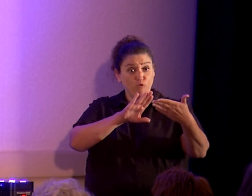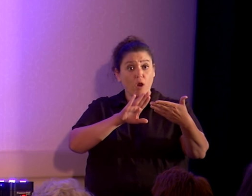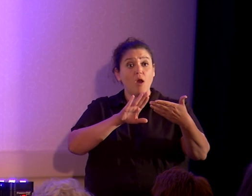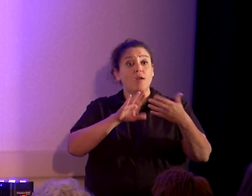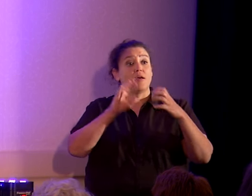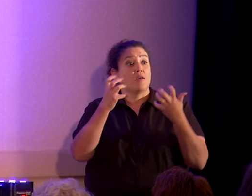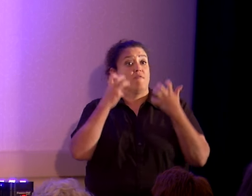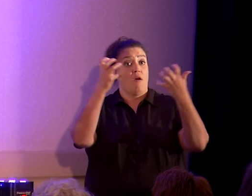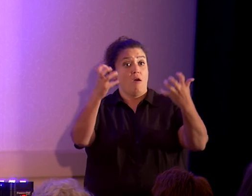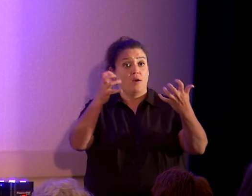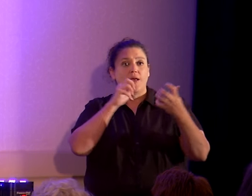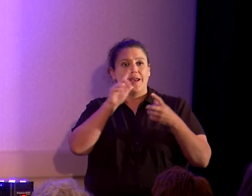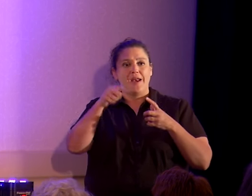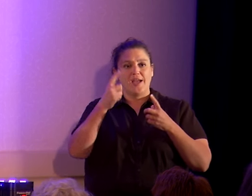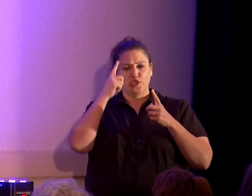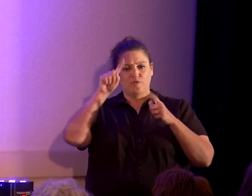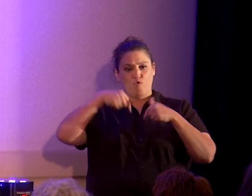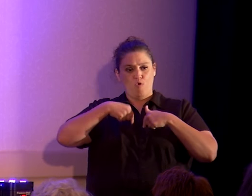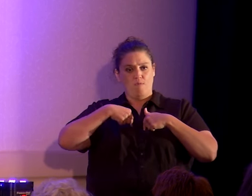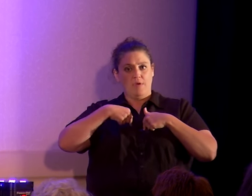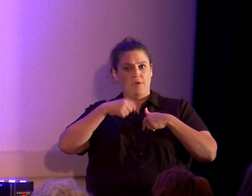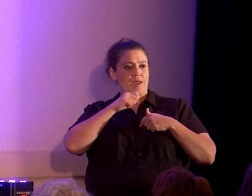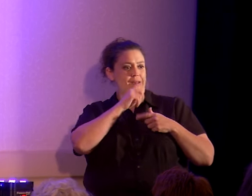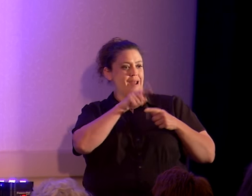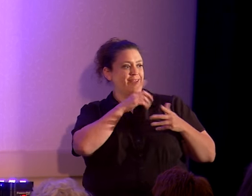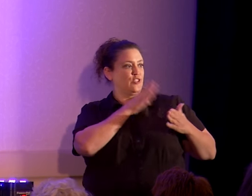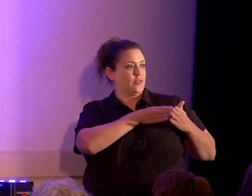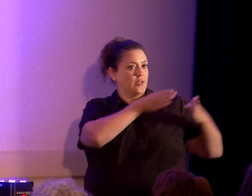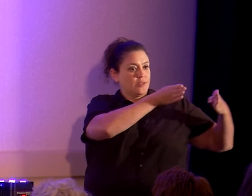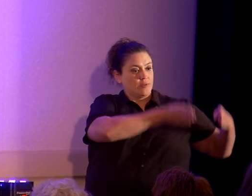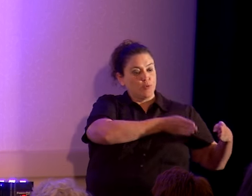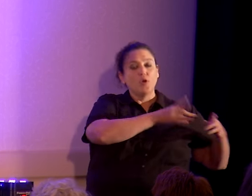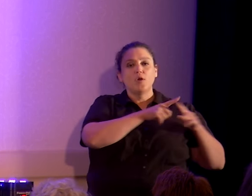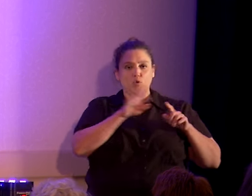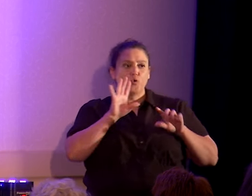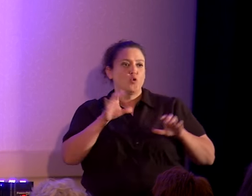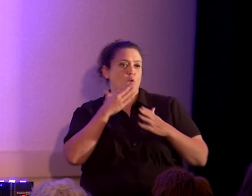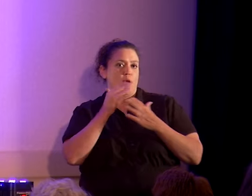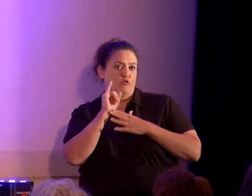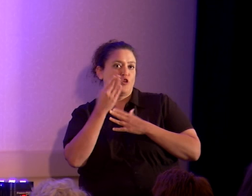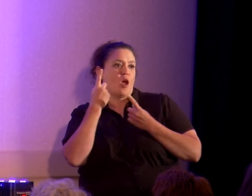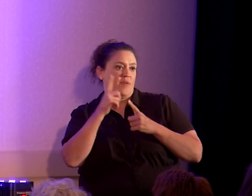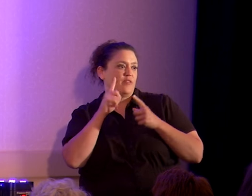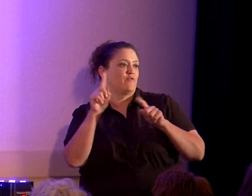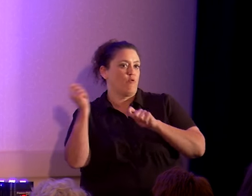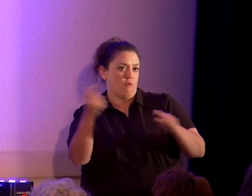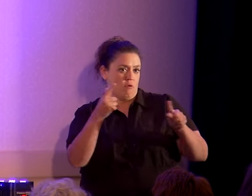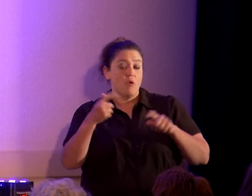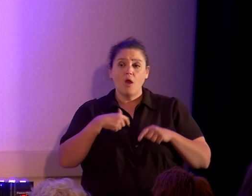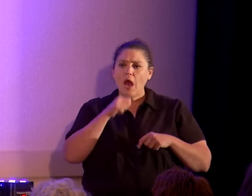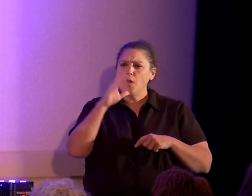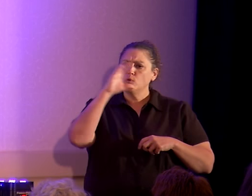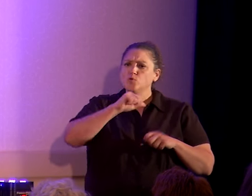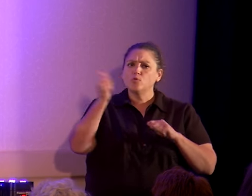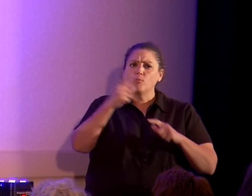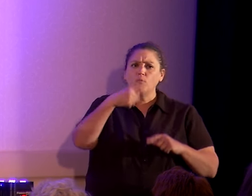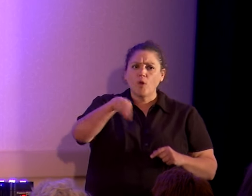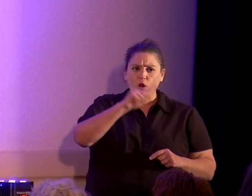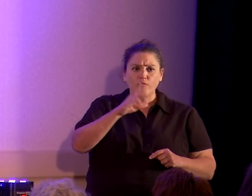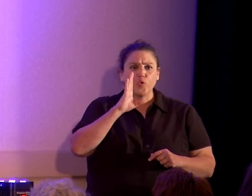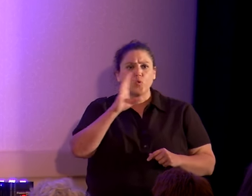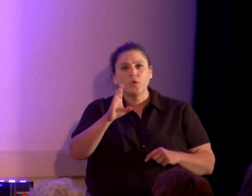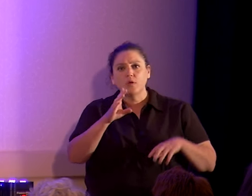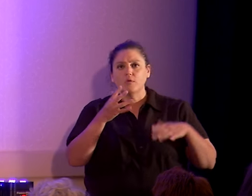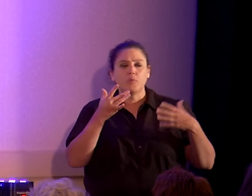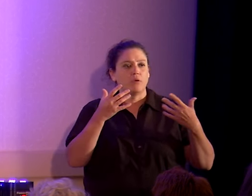and instead of for yourself, you're going to do a better job. Now, don't, first of all, I don't presume that everybody out here is going to be